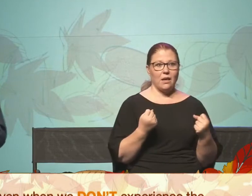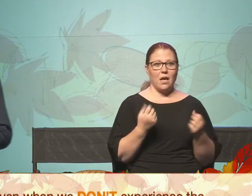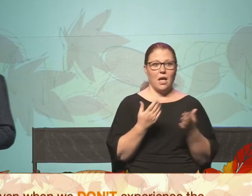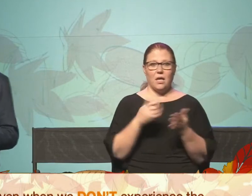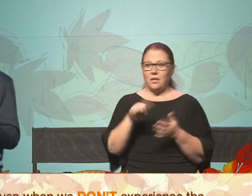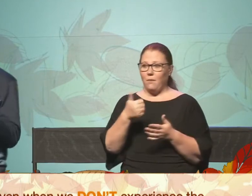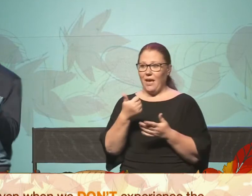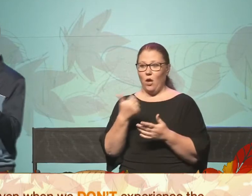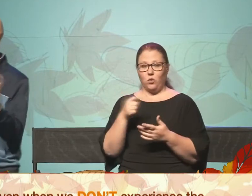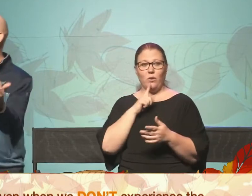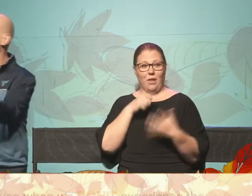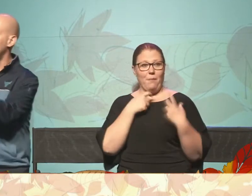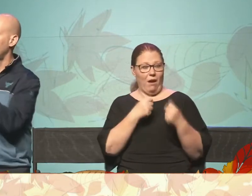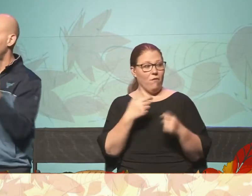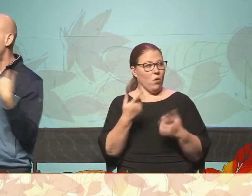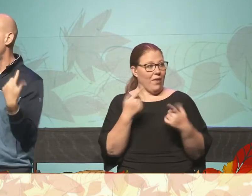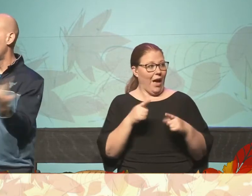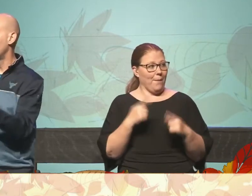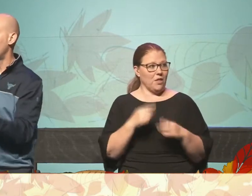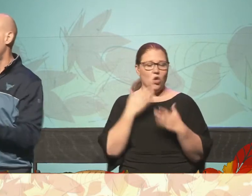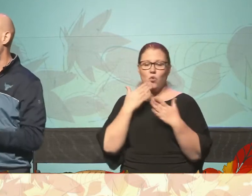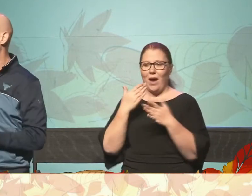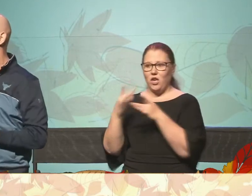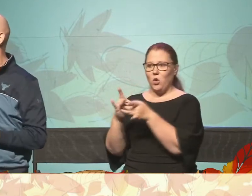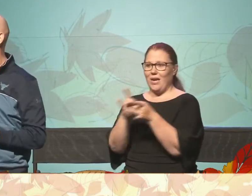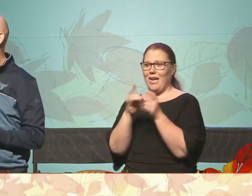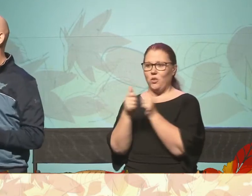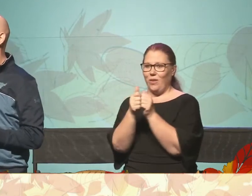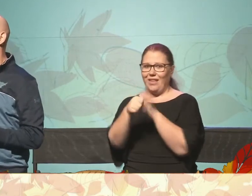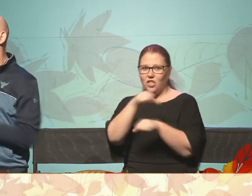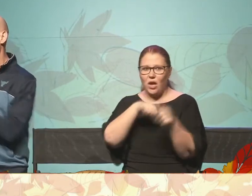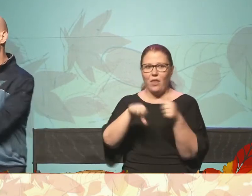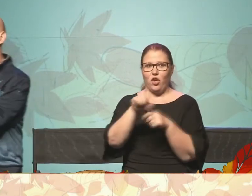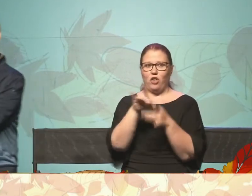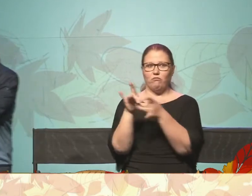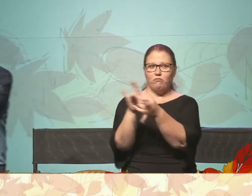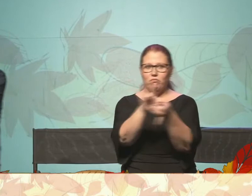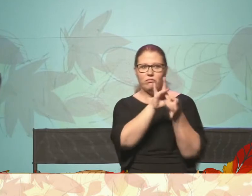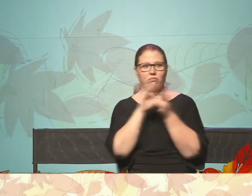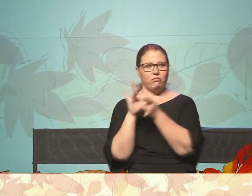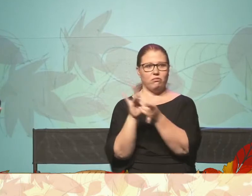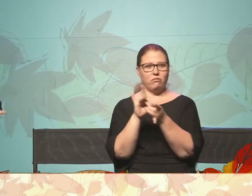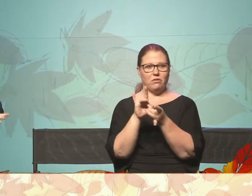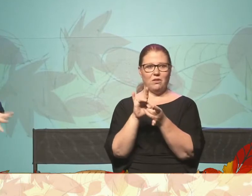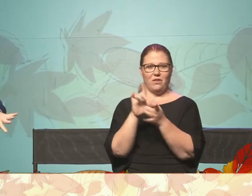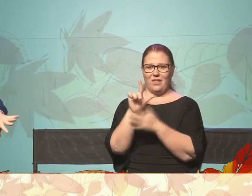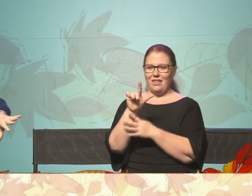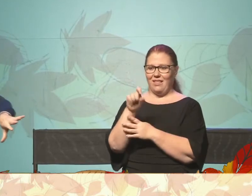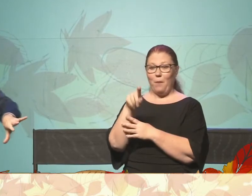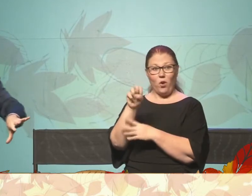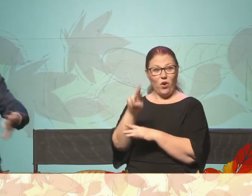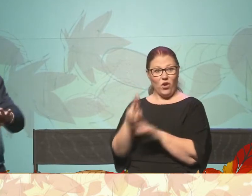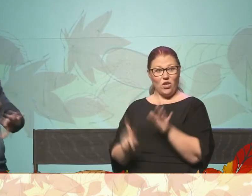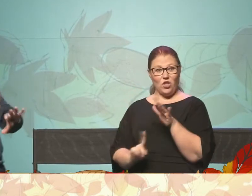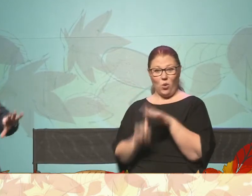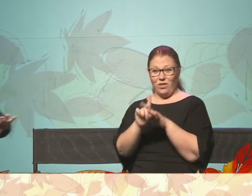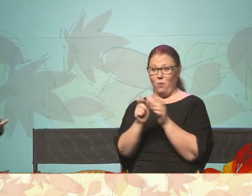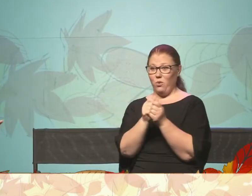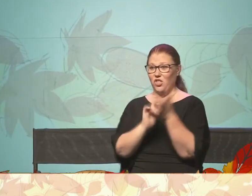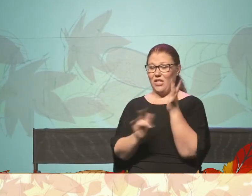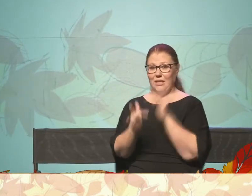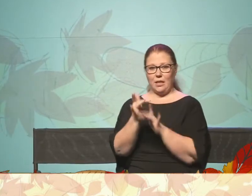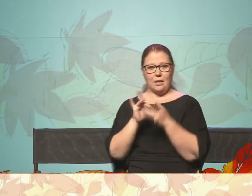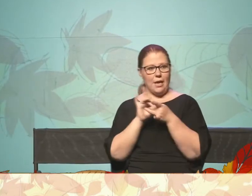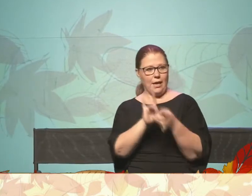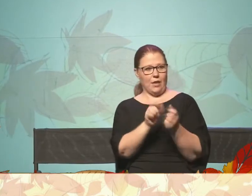really powerful happens and that is that gratitude connects us to one another. That when this leper shows back up to Jesus, he connects himself